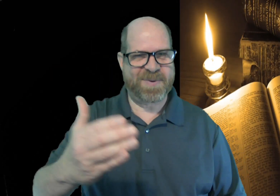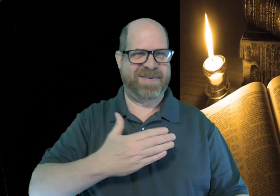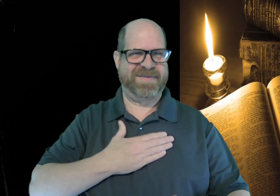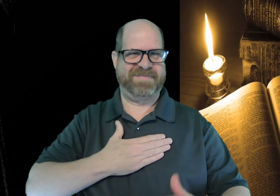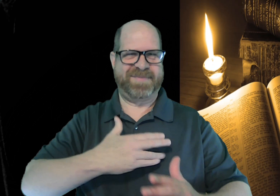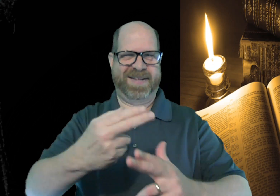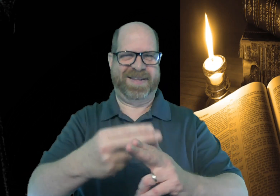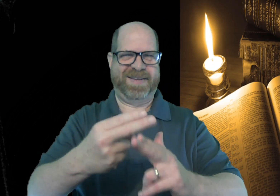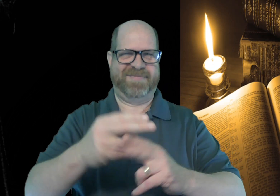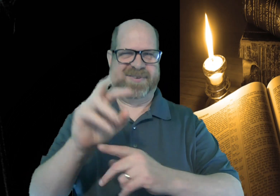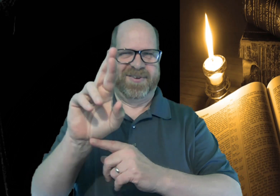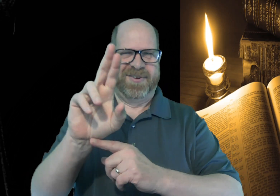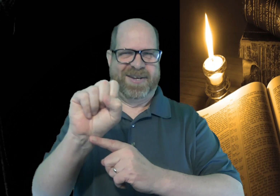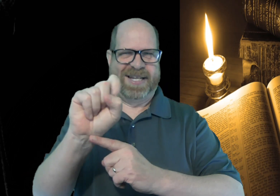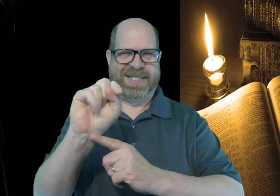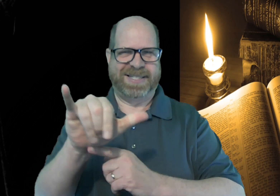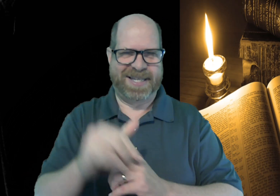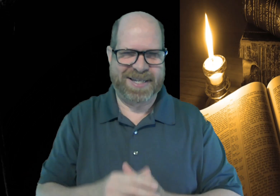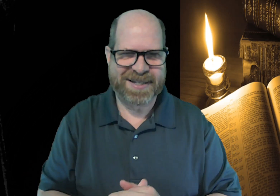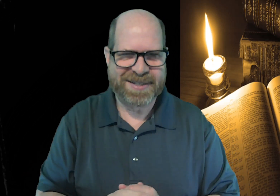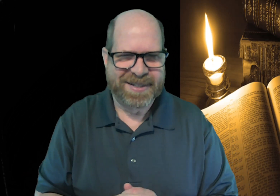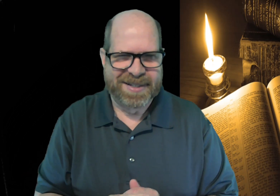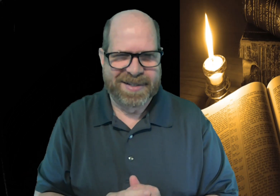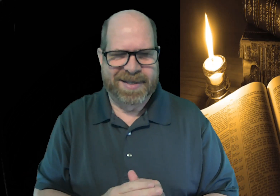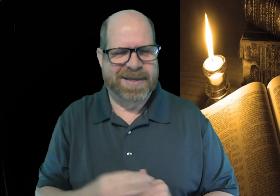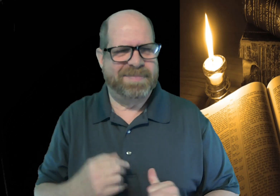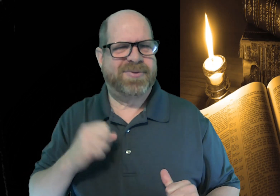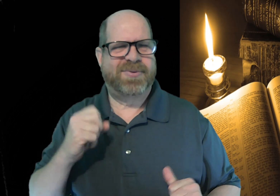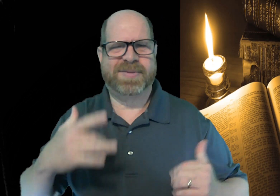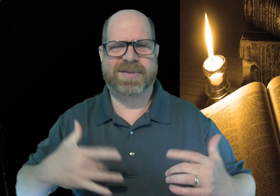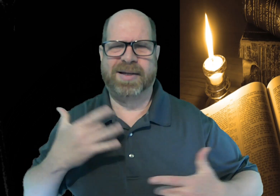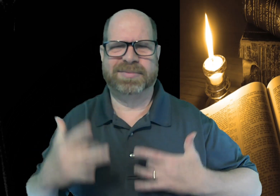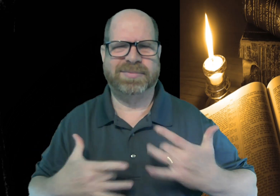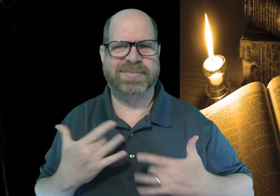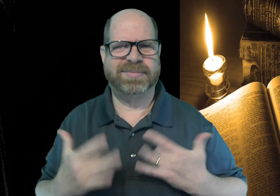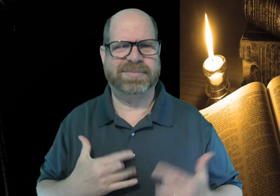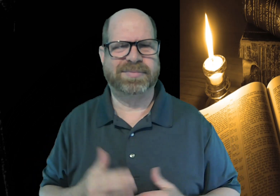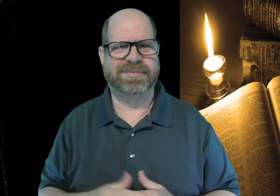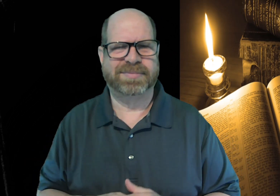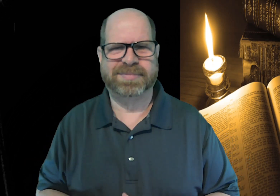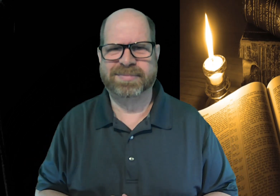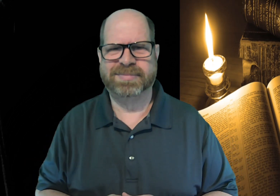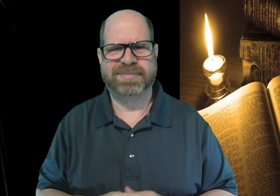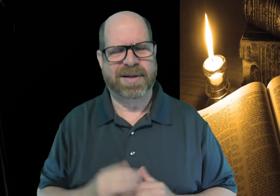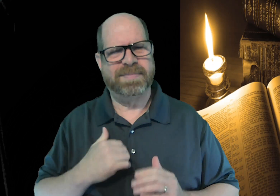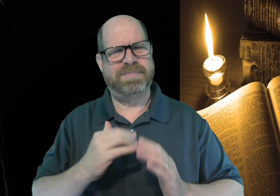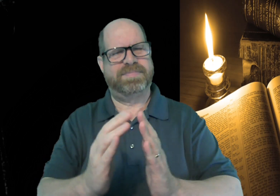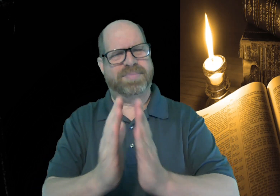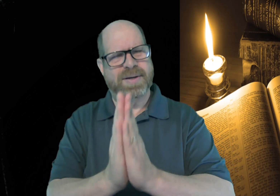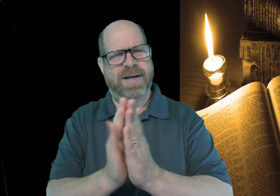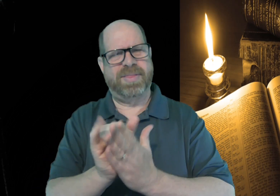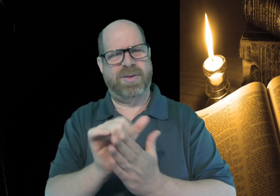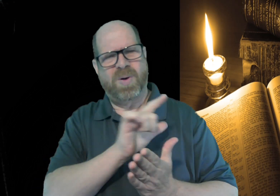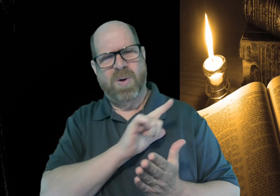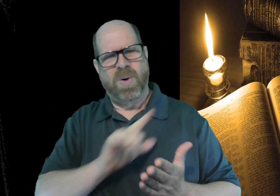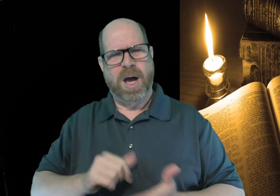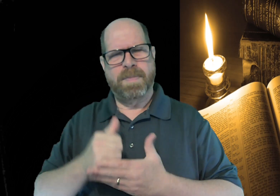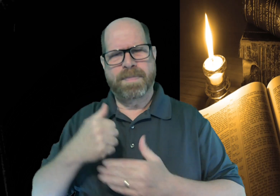hello my name is rusty and i'm so excited and i pray that the lord would